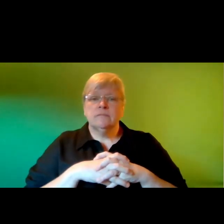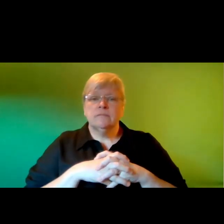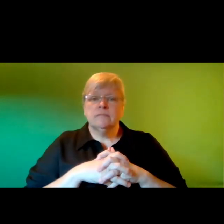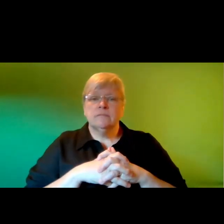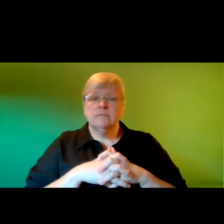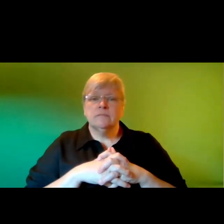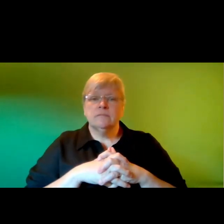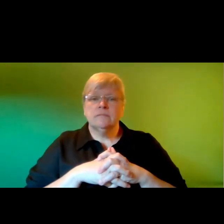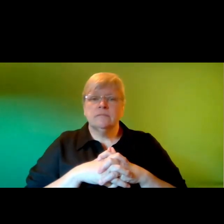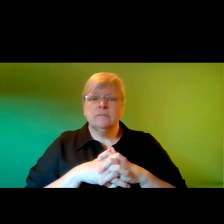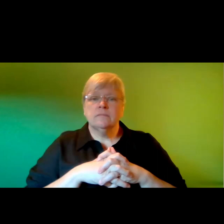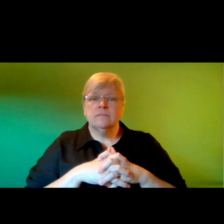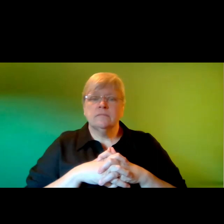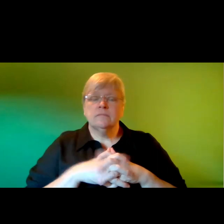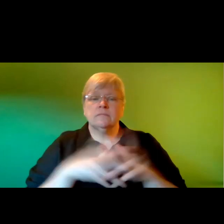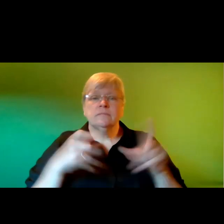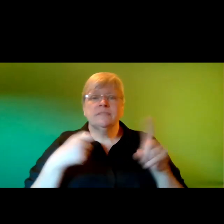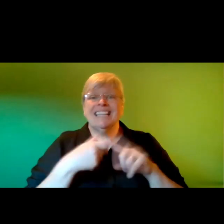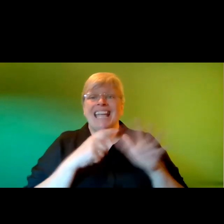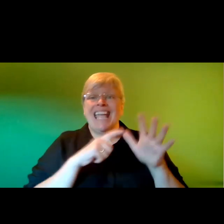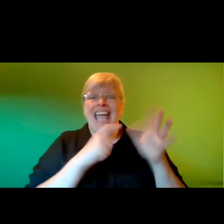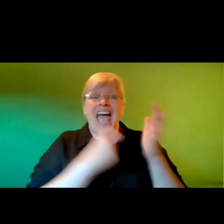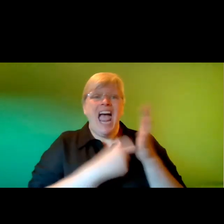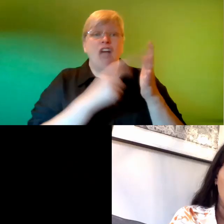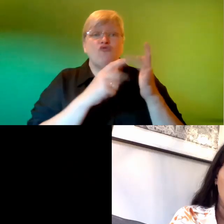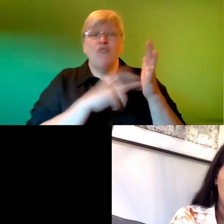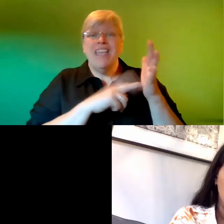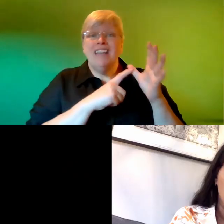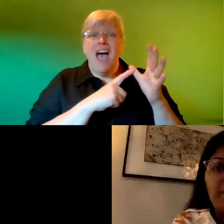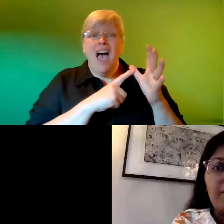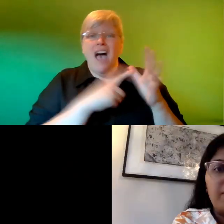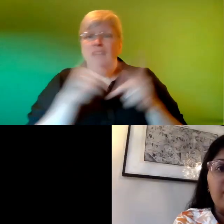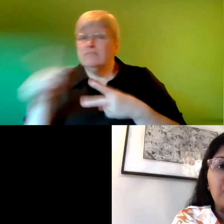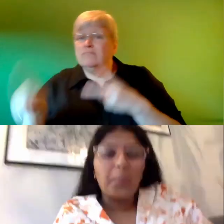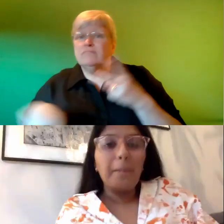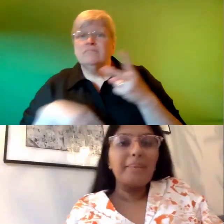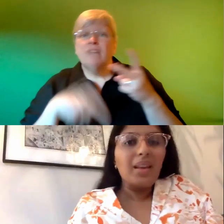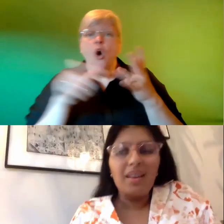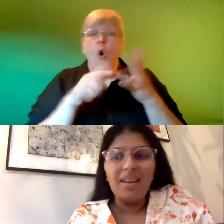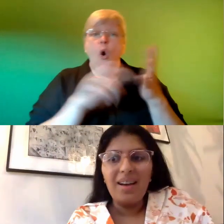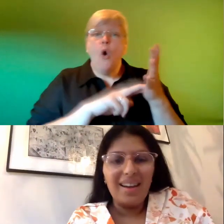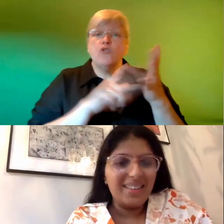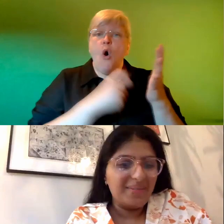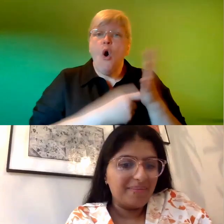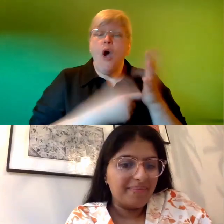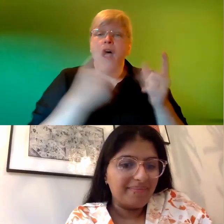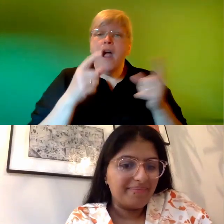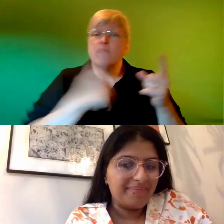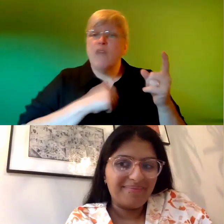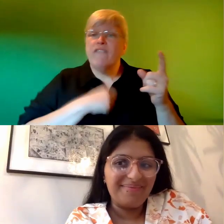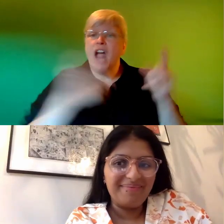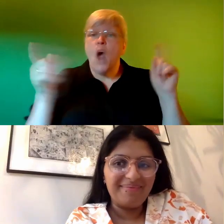so karina kitty what do you prefer connor your stories are really good and your haiku is amazing as well what do you prefer to